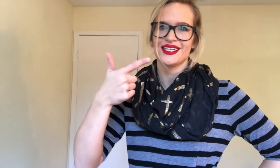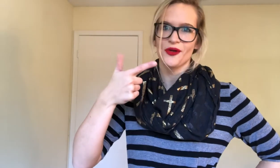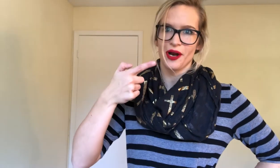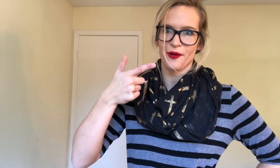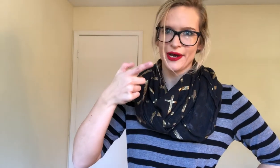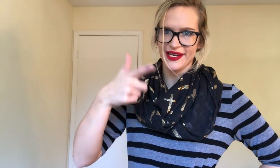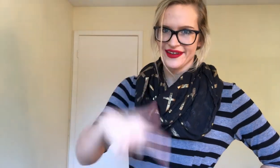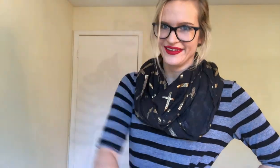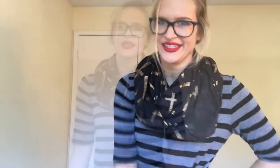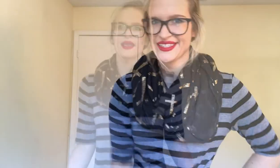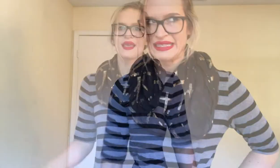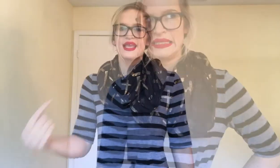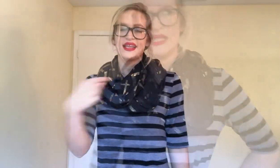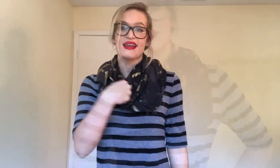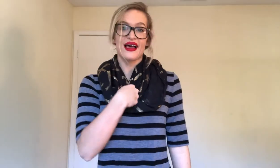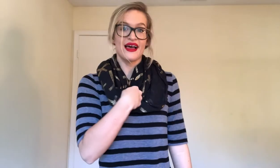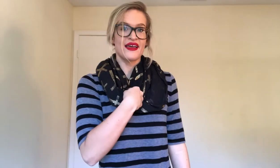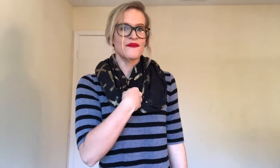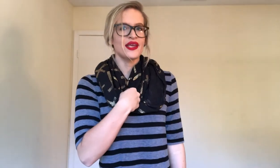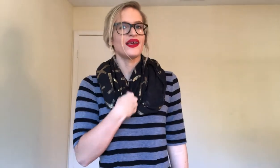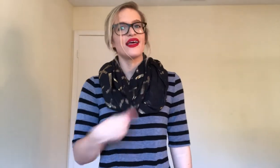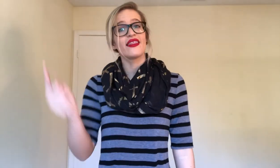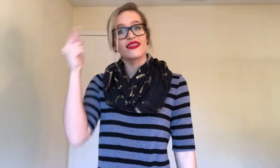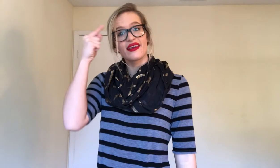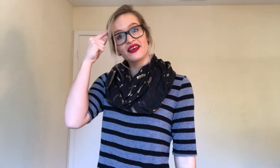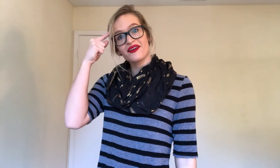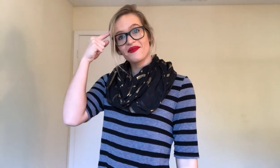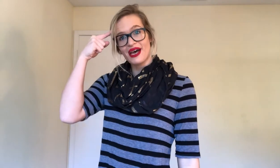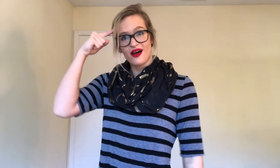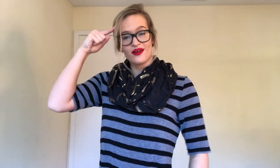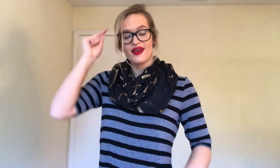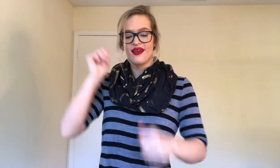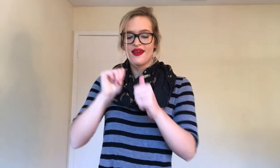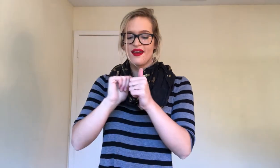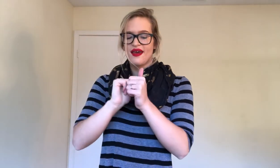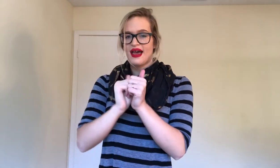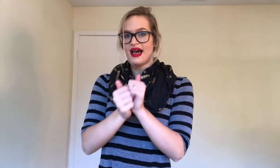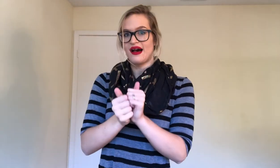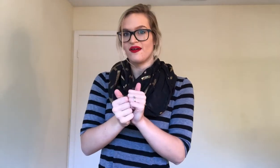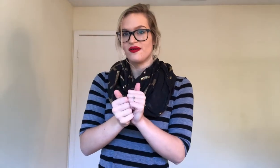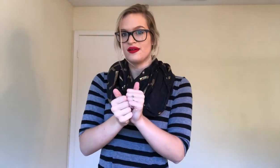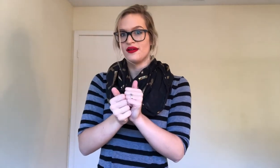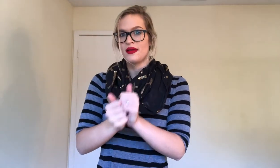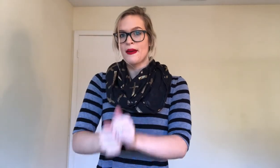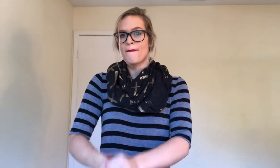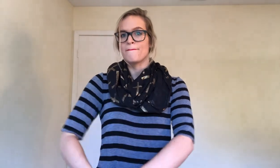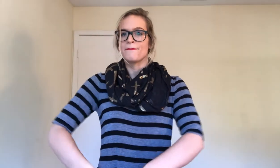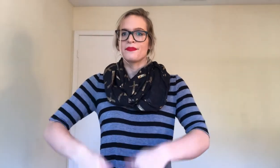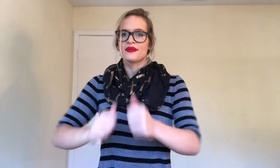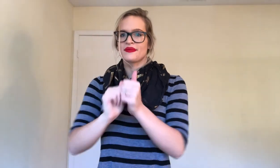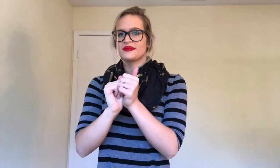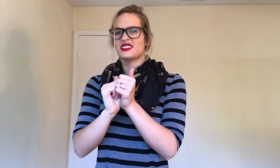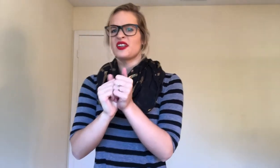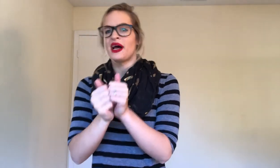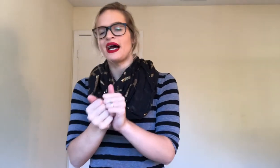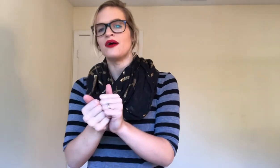the one in one. And, I'm thinking about how. So, how.